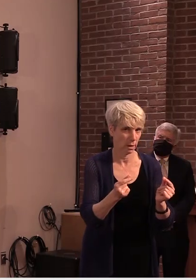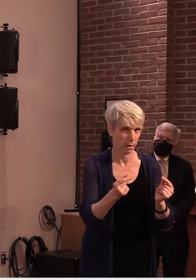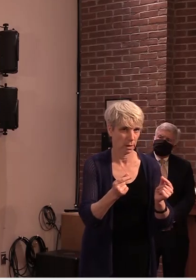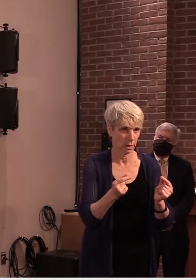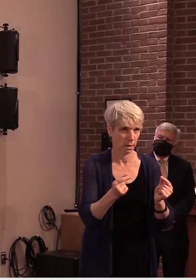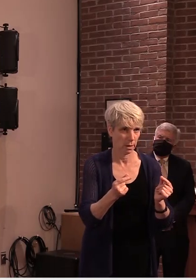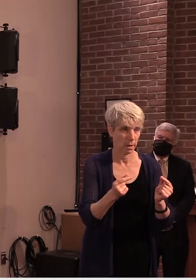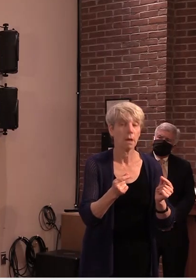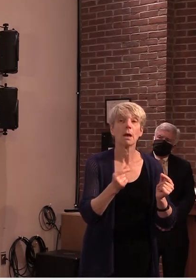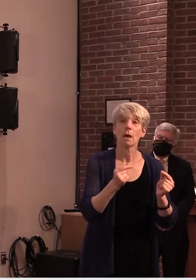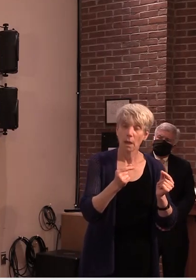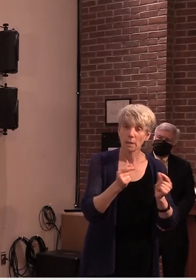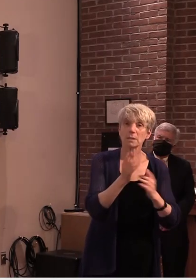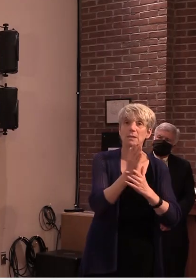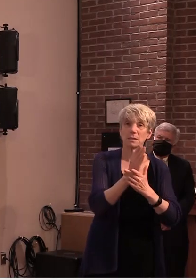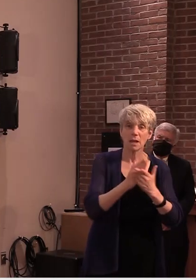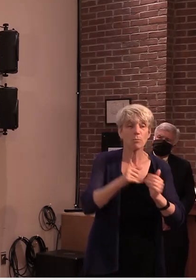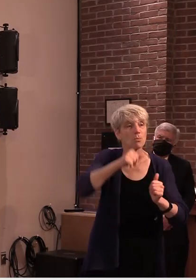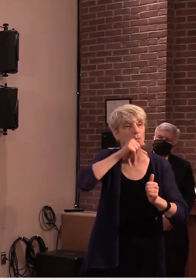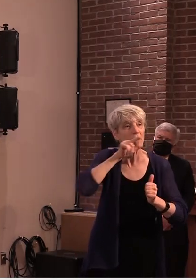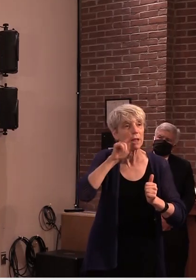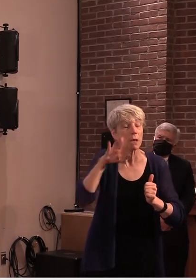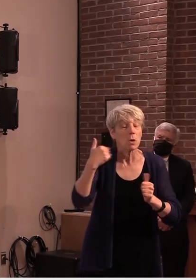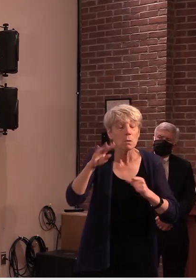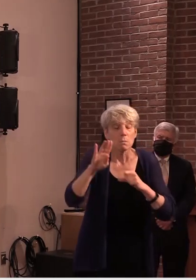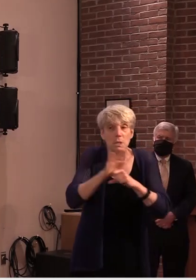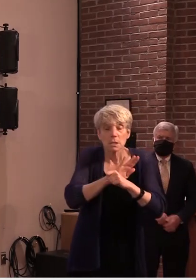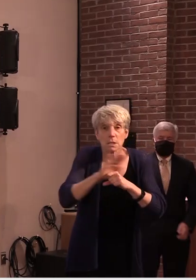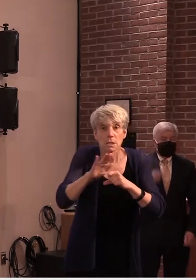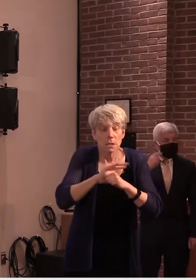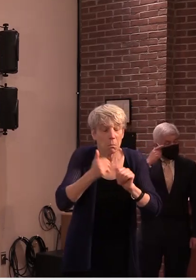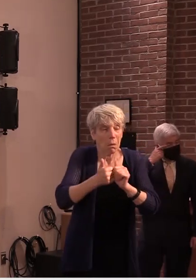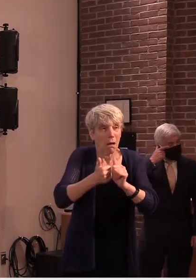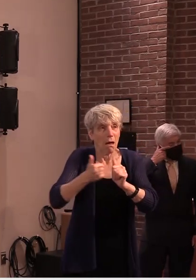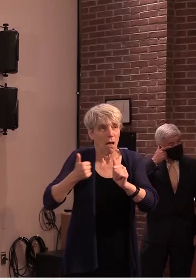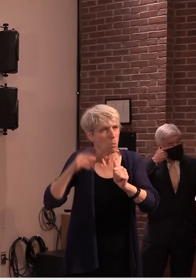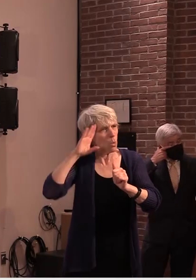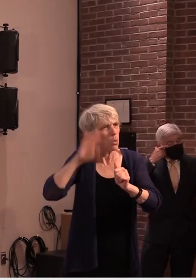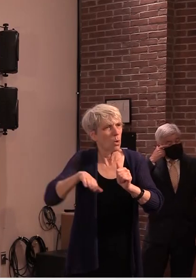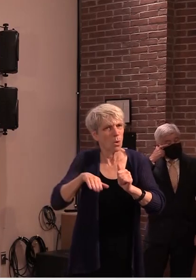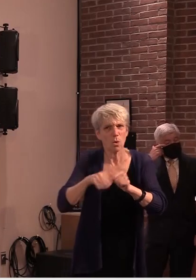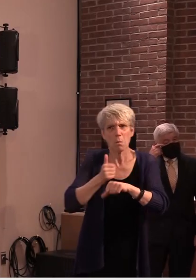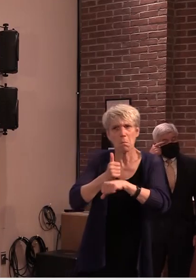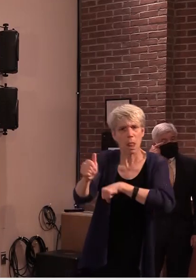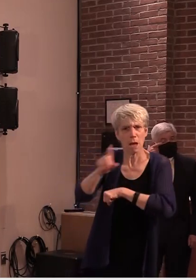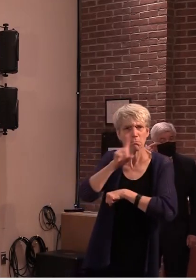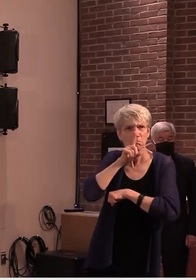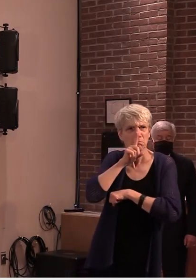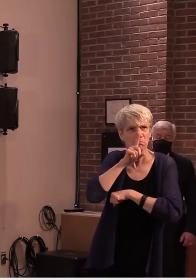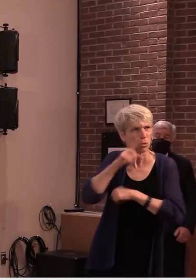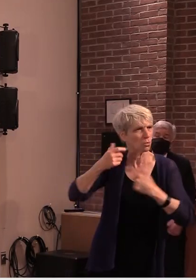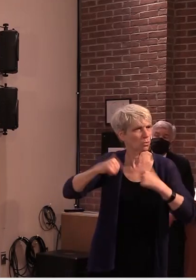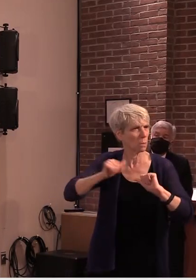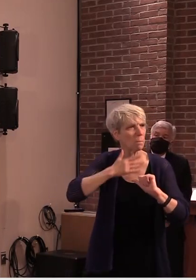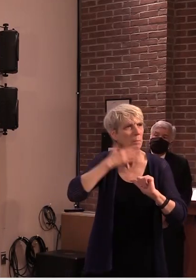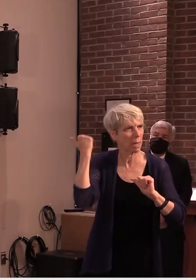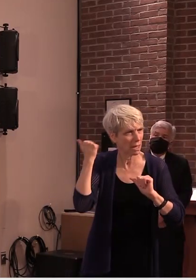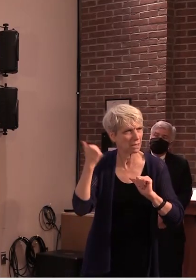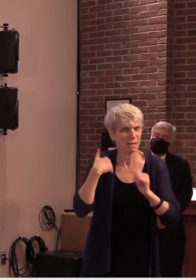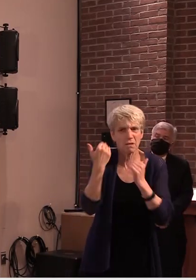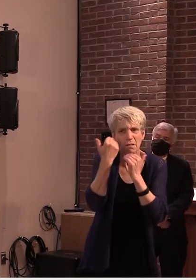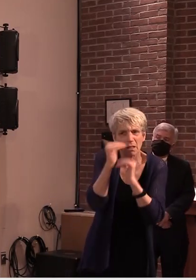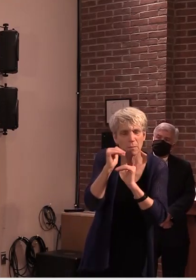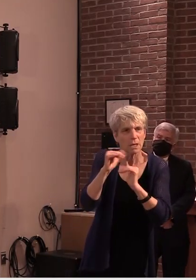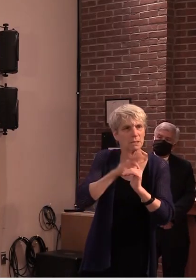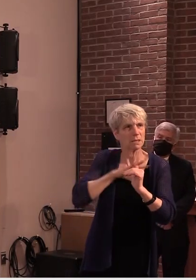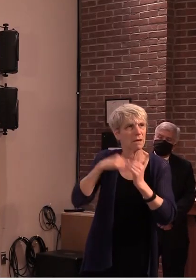it's not their fault they're trying hard under extraordinary circumstances fortunately most of those